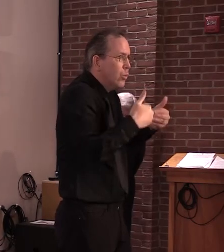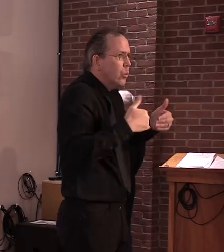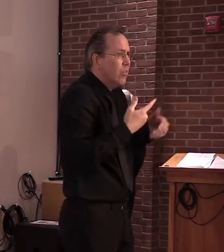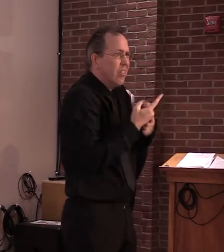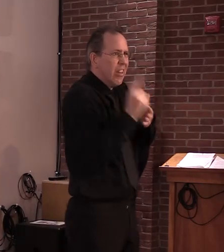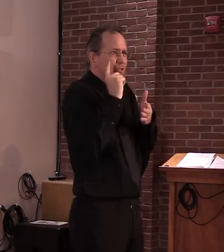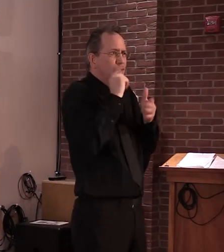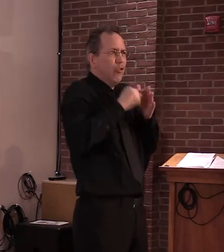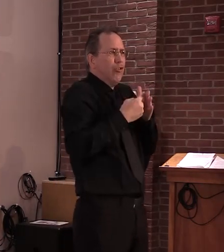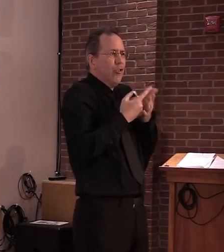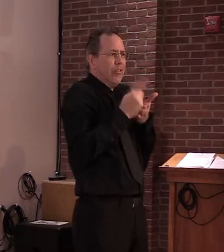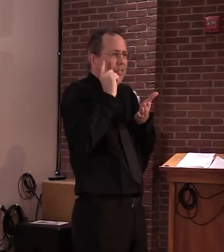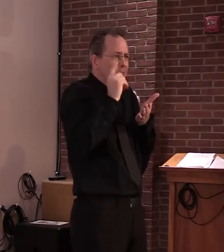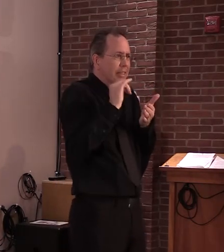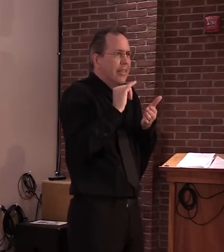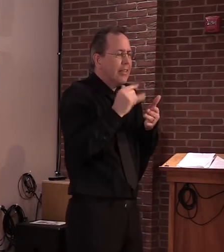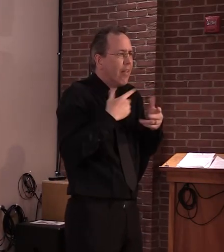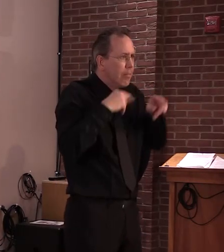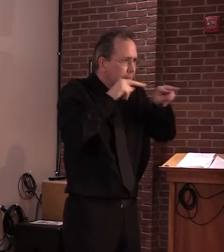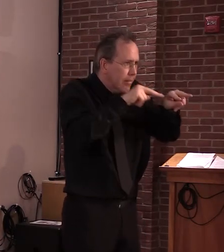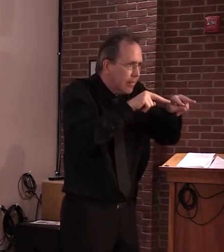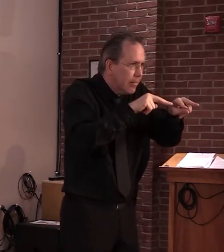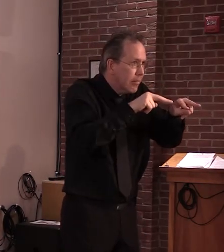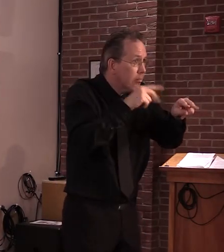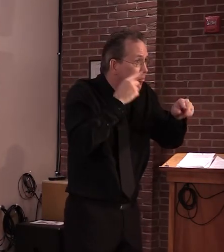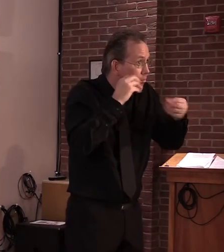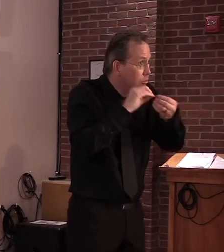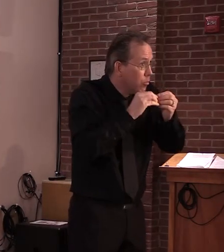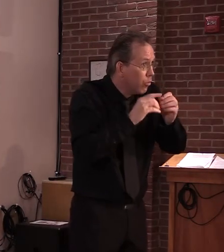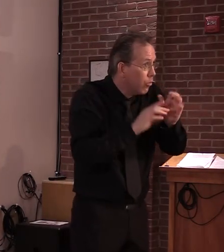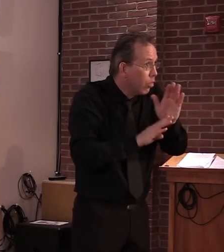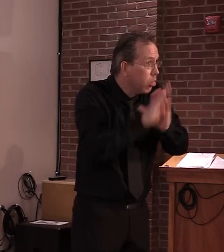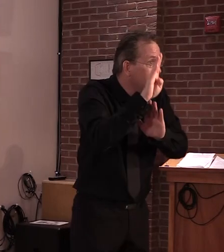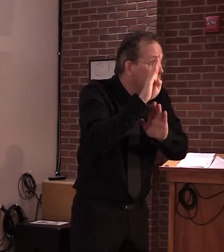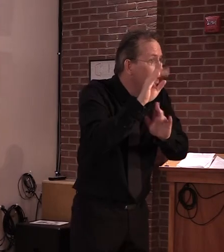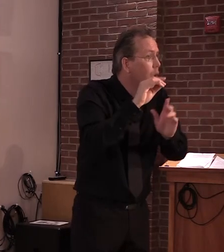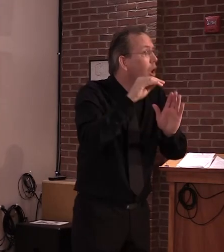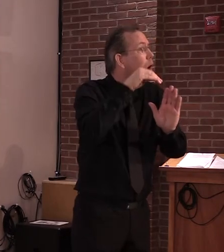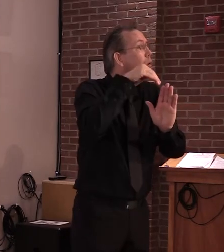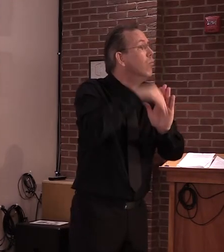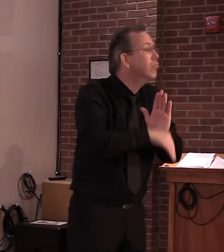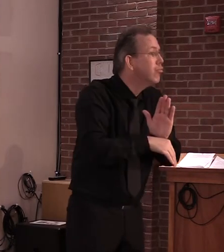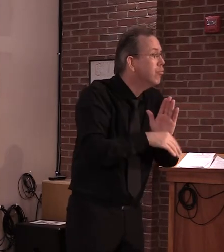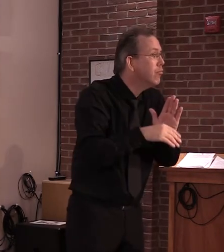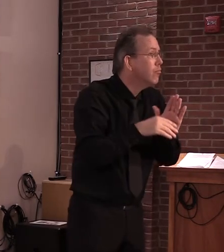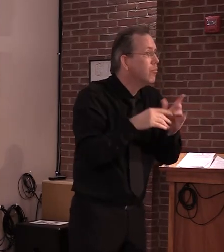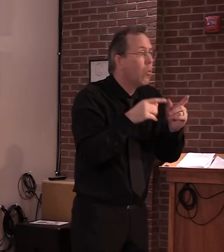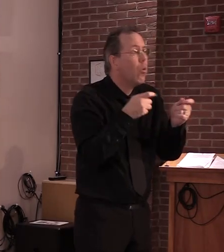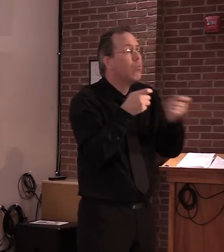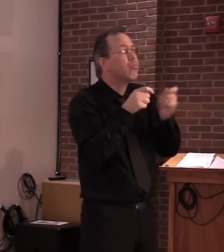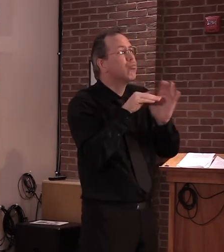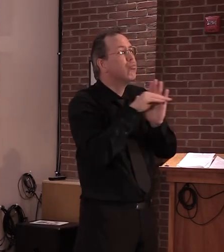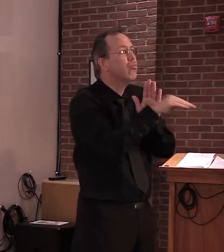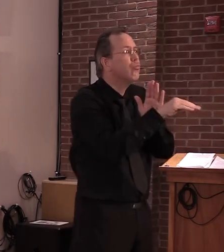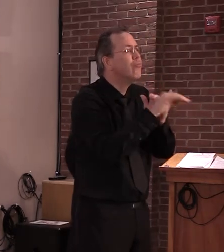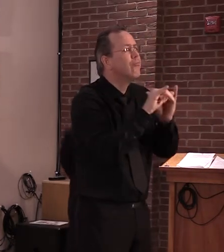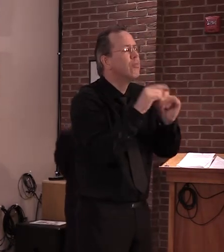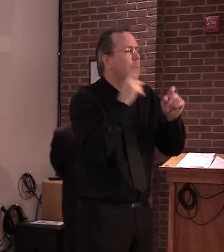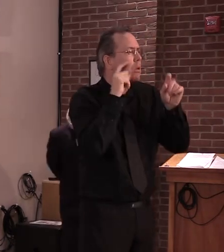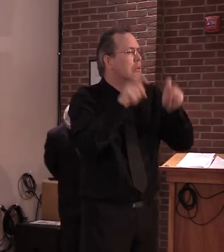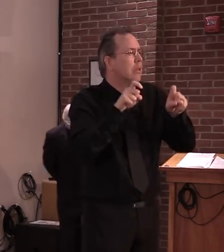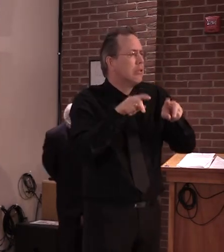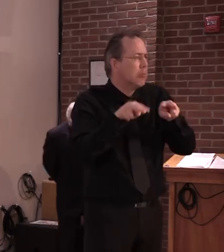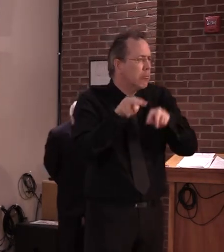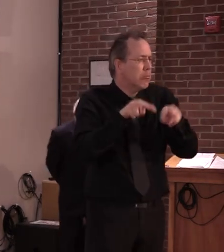can't be avoided are occurring. So our goal is to really see how that does or does not